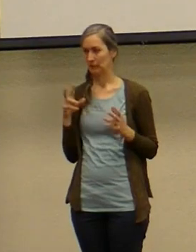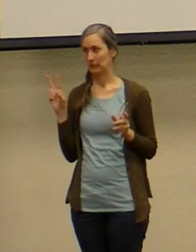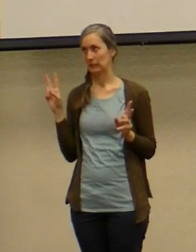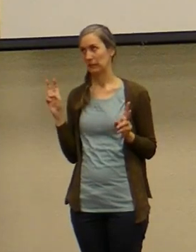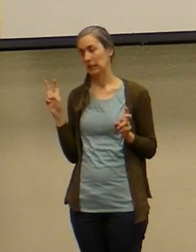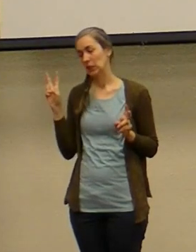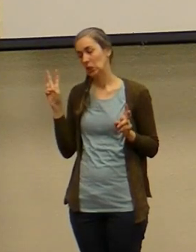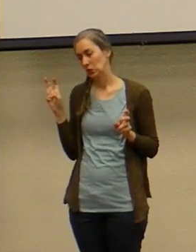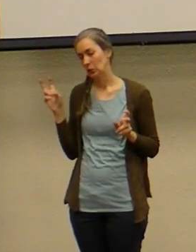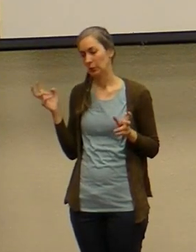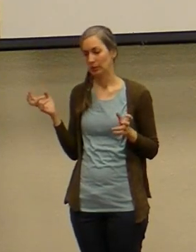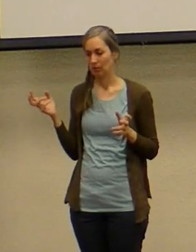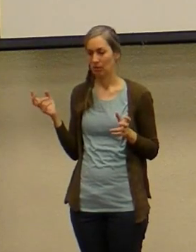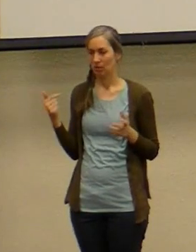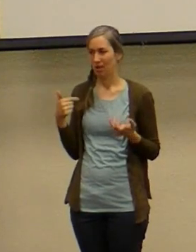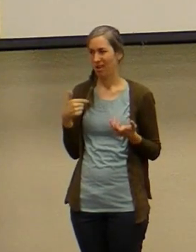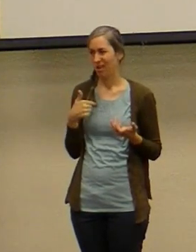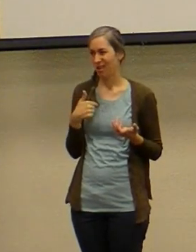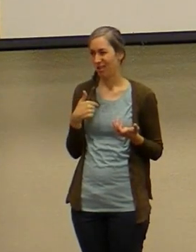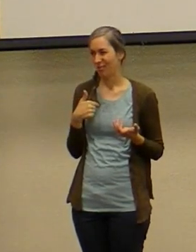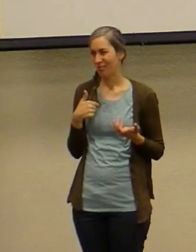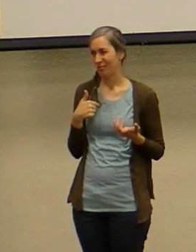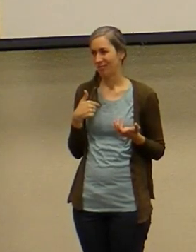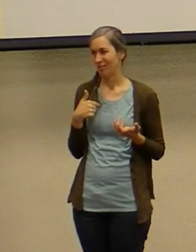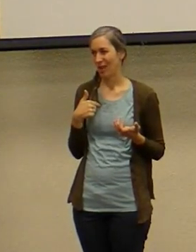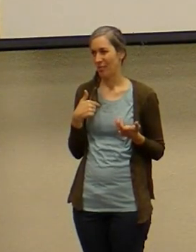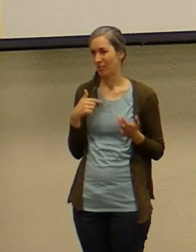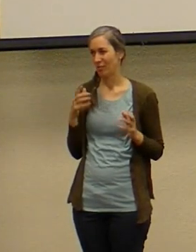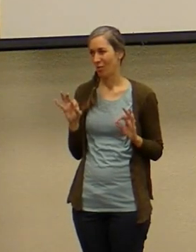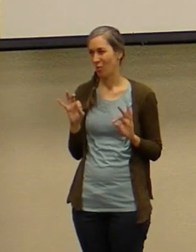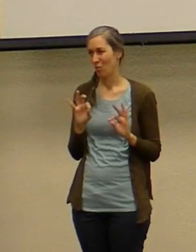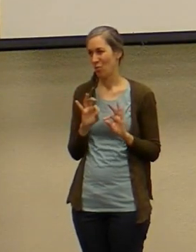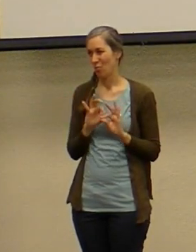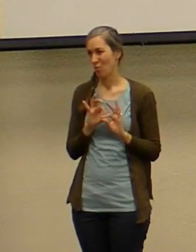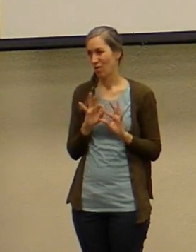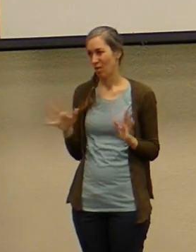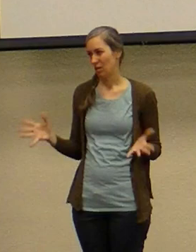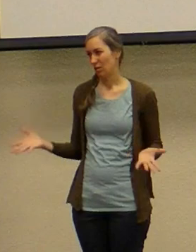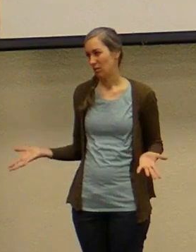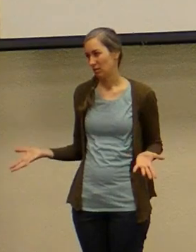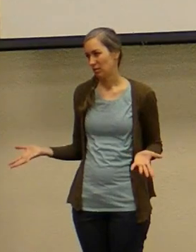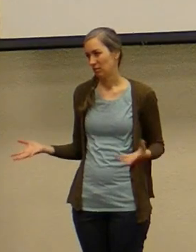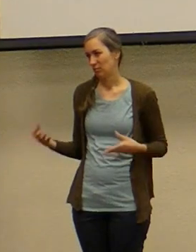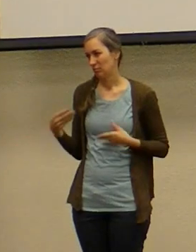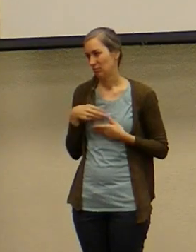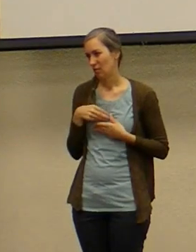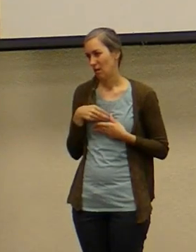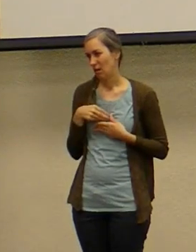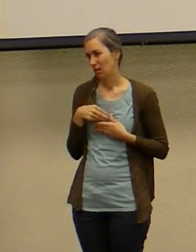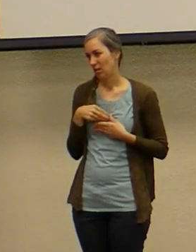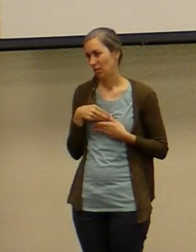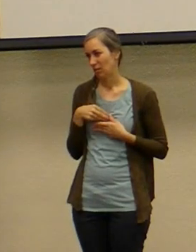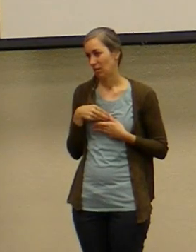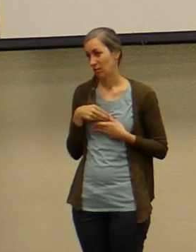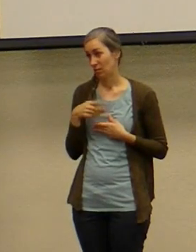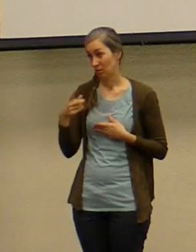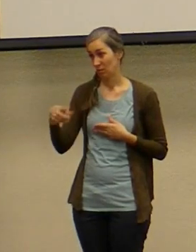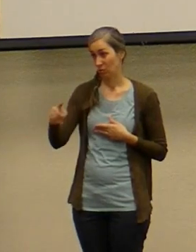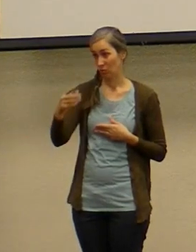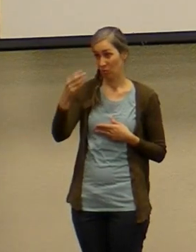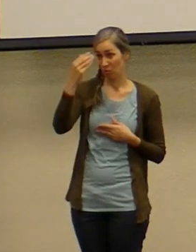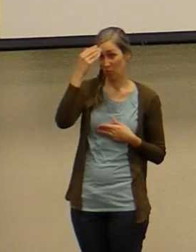that he was disposable at a core level a couple of you guys know where i'm going with this